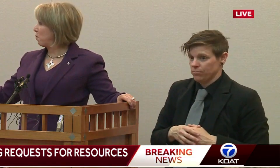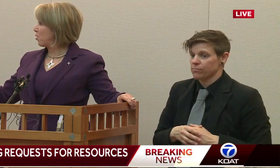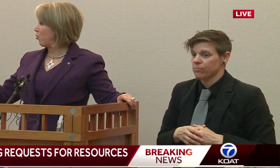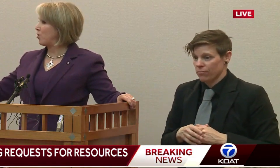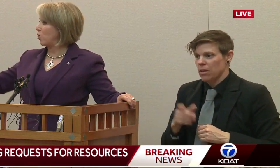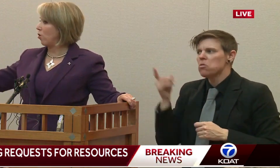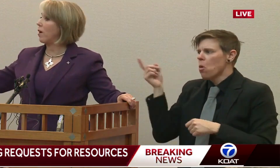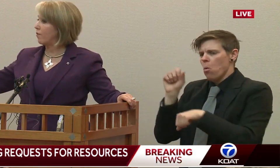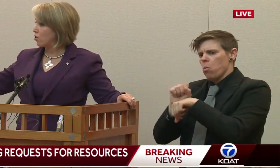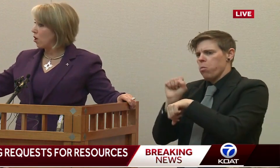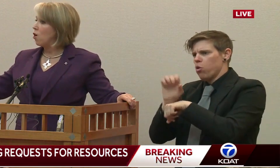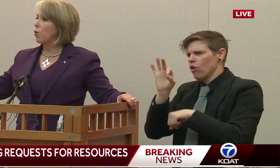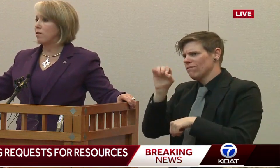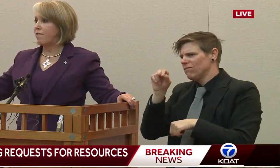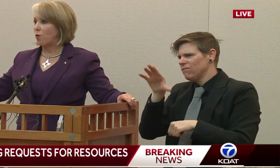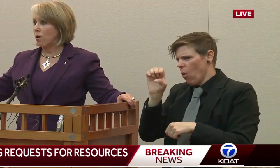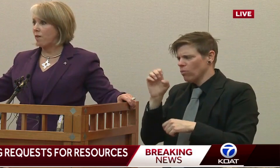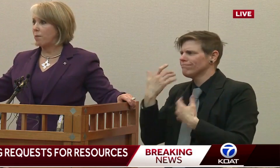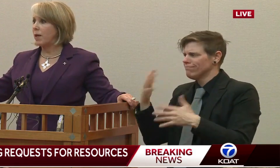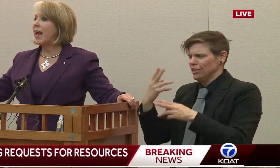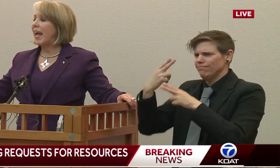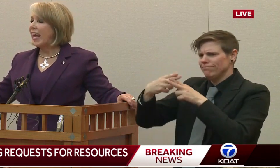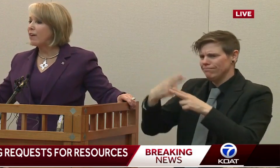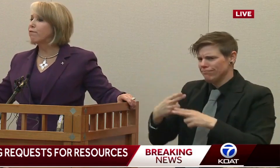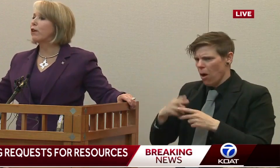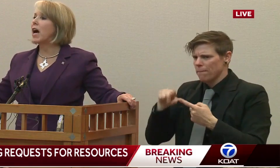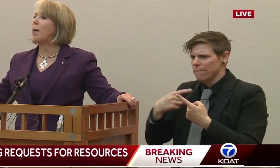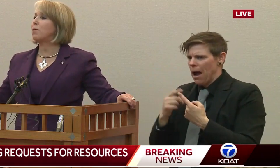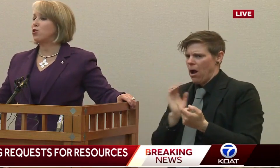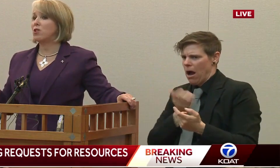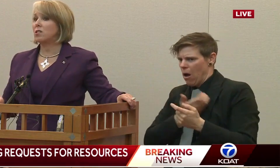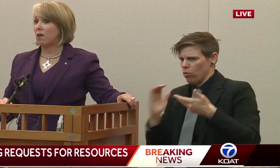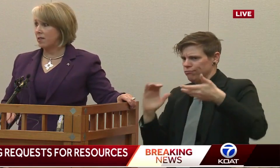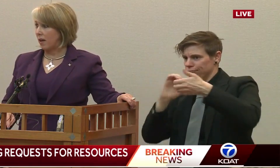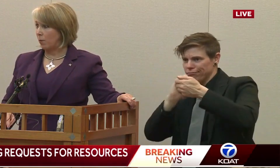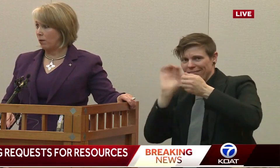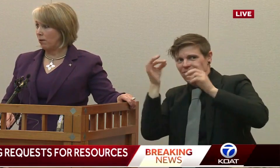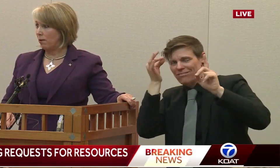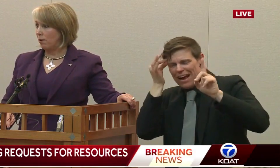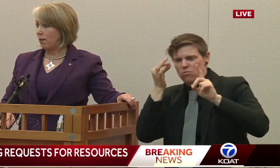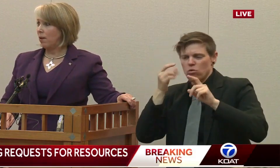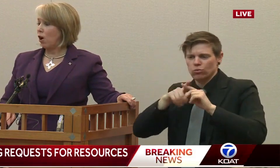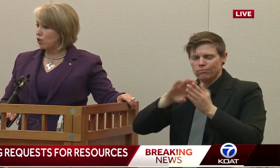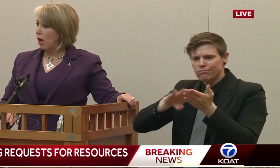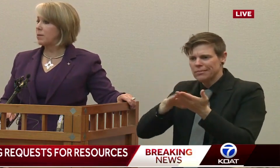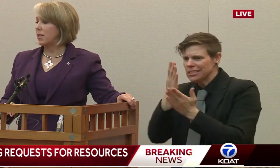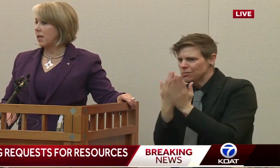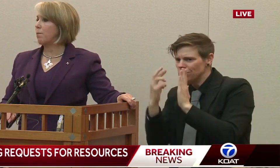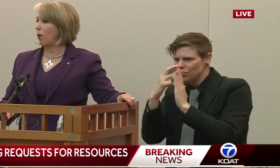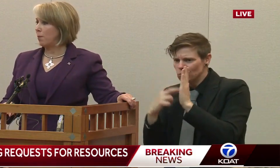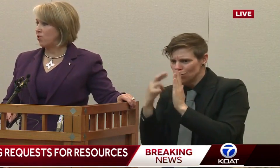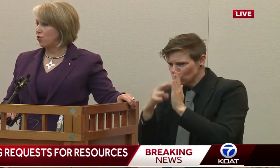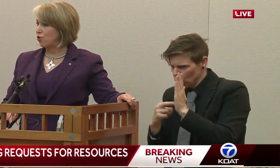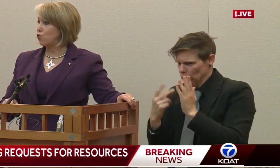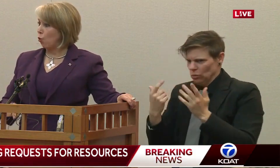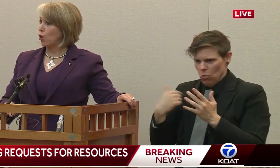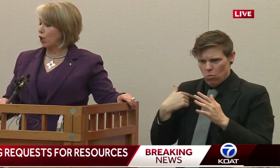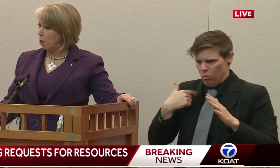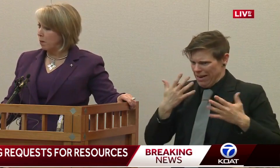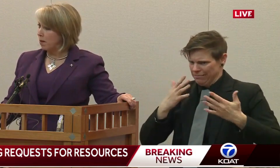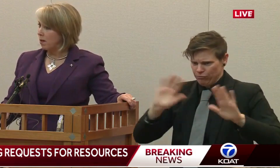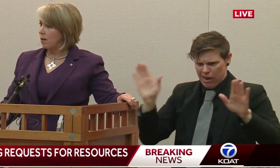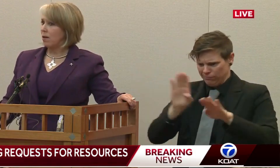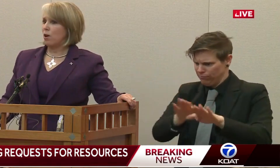Small Business Administration and our efforts with the federal government. Every opportunity is on the table. Our job is to keep our businesses'